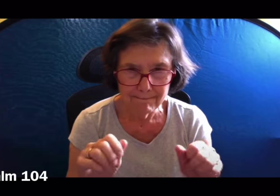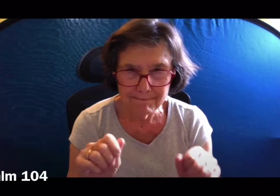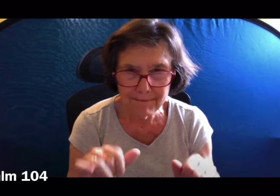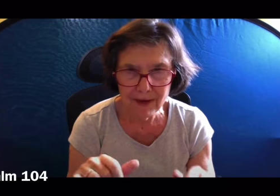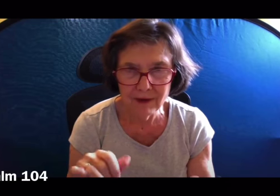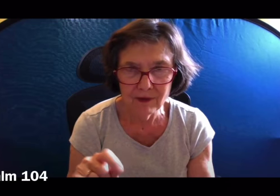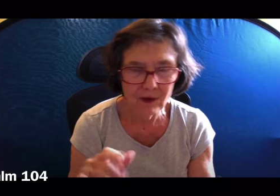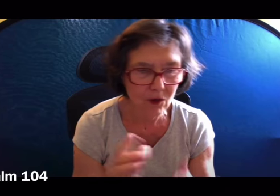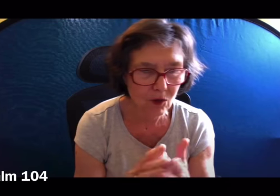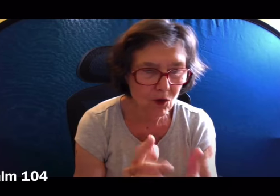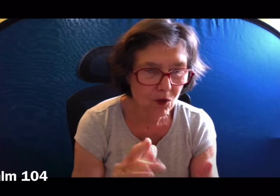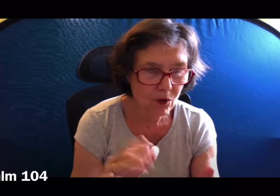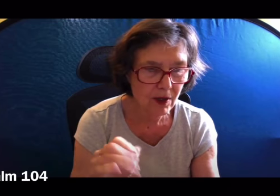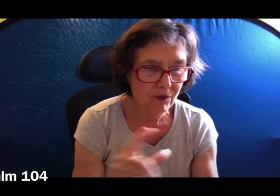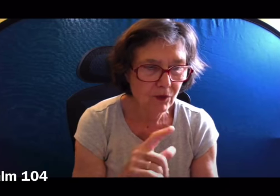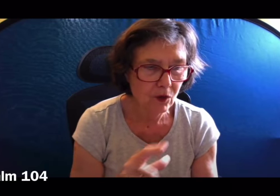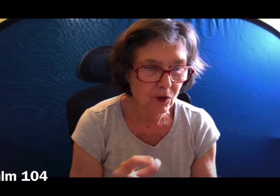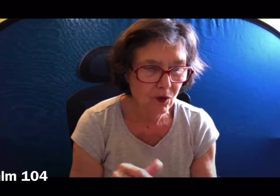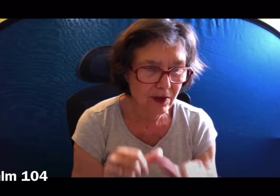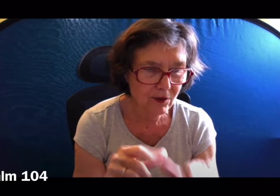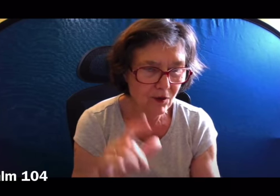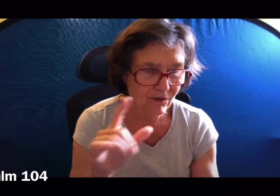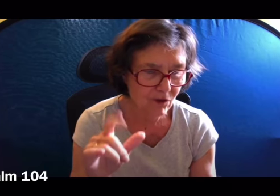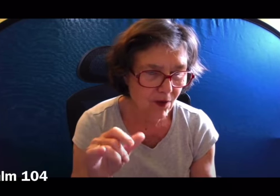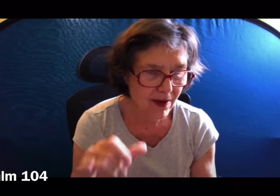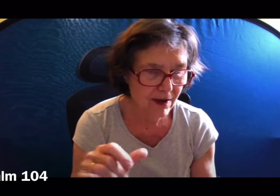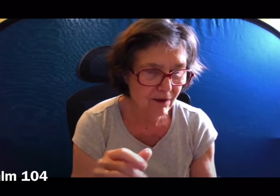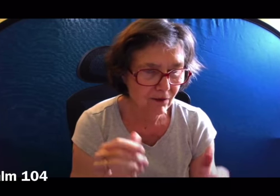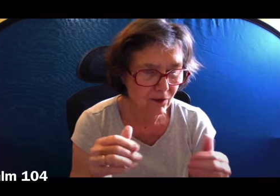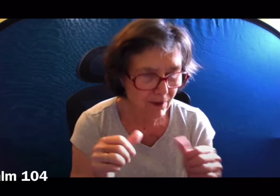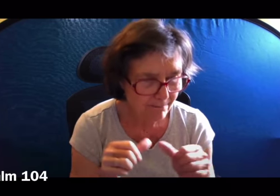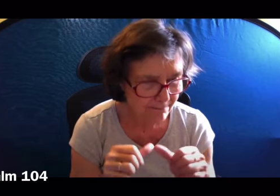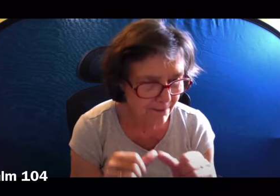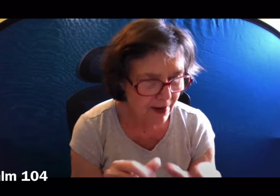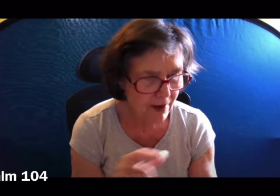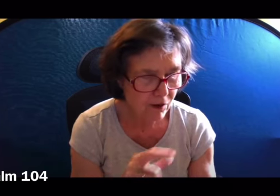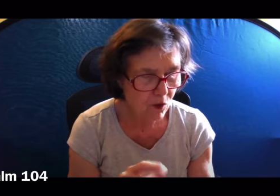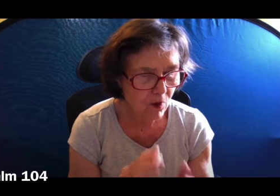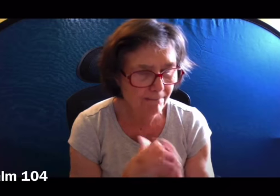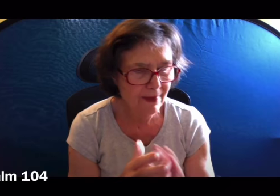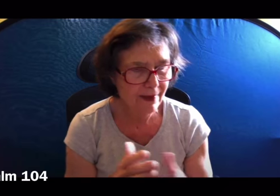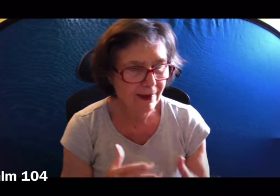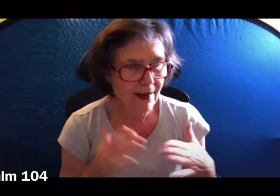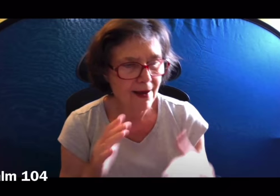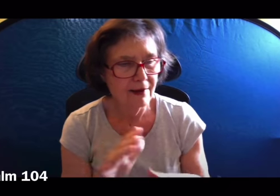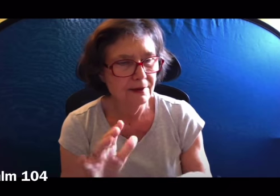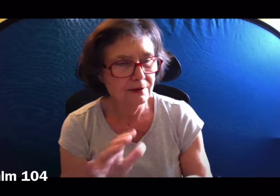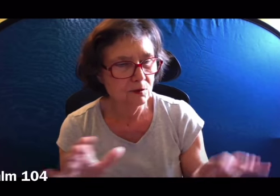may the glory of the Lord endure forever may the Lord be glad in his works